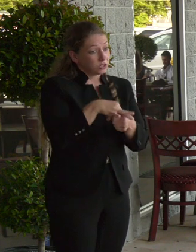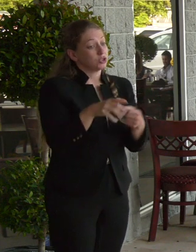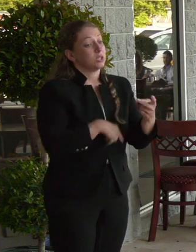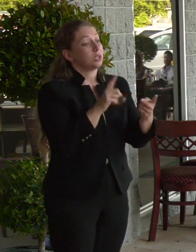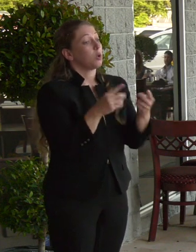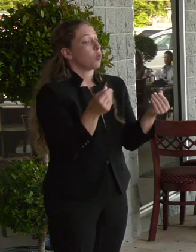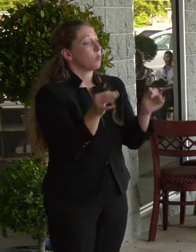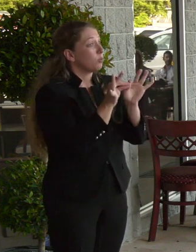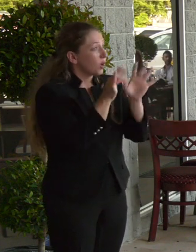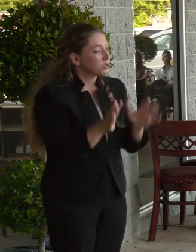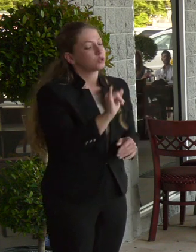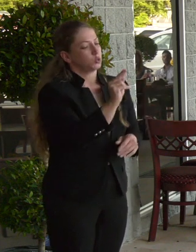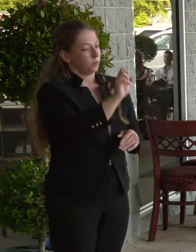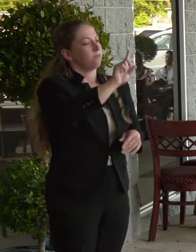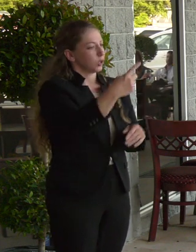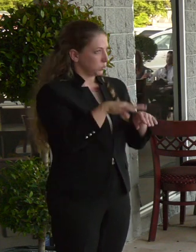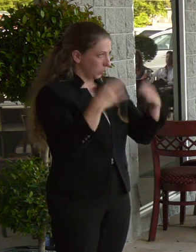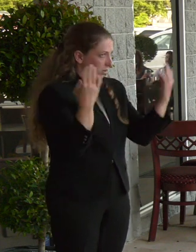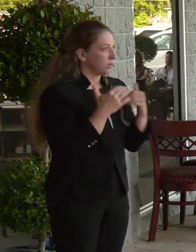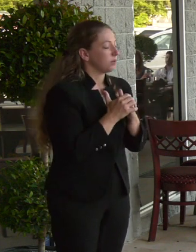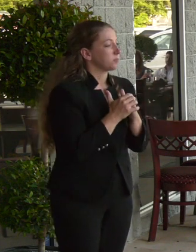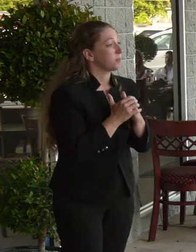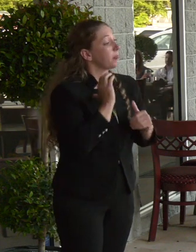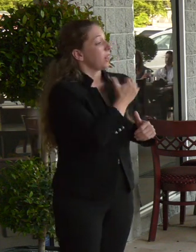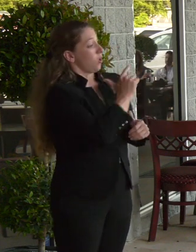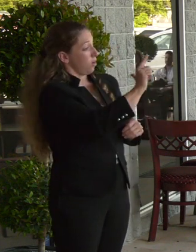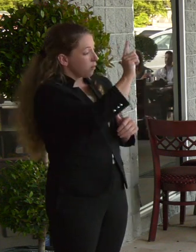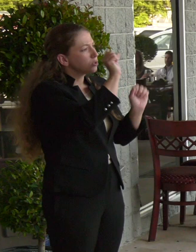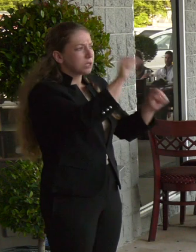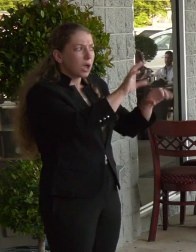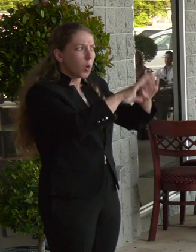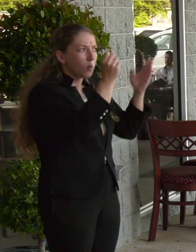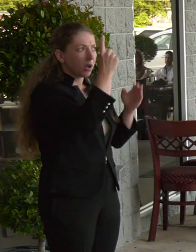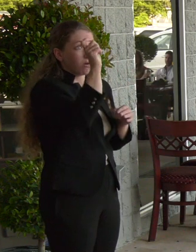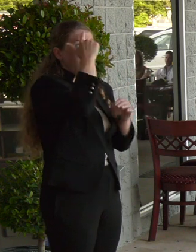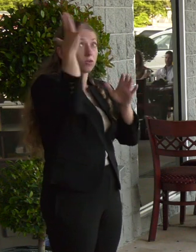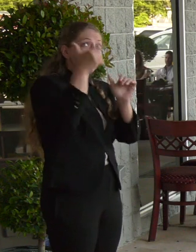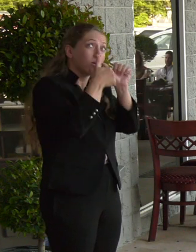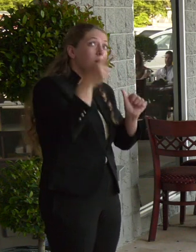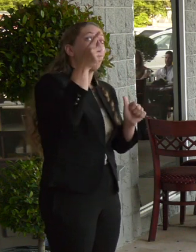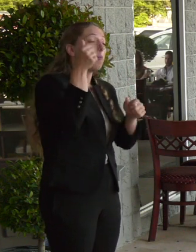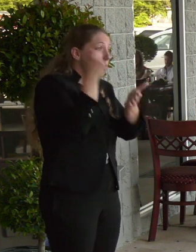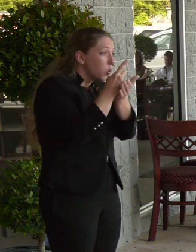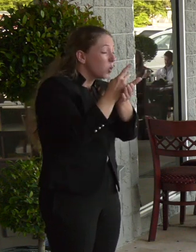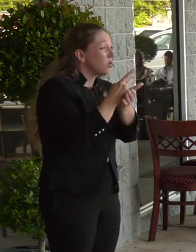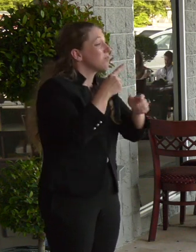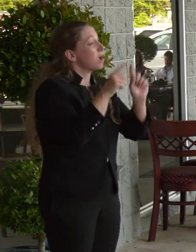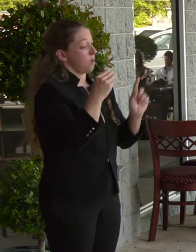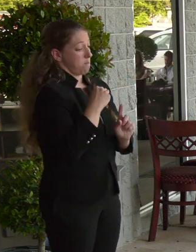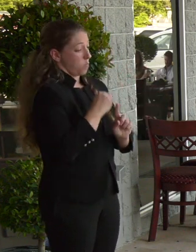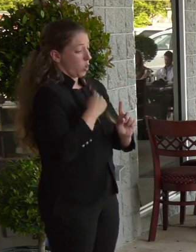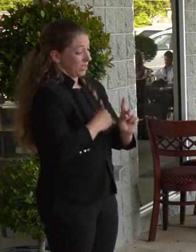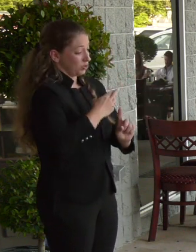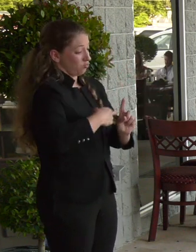While our libraries are allowed to reopen under the governor's order, as many of you are aware, the mortgage, rent, and utility program is based out of the main